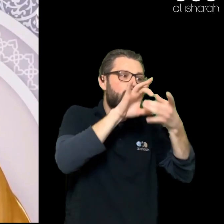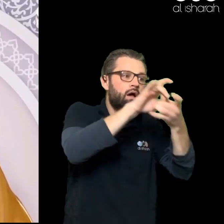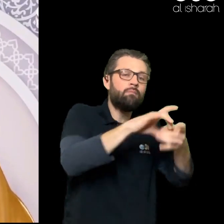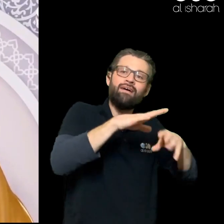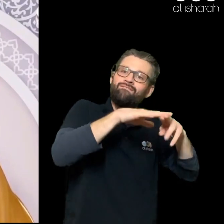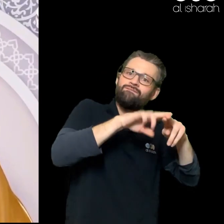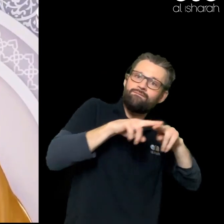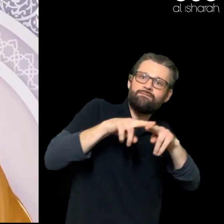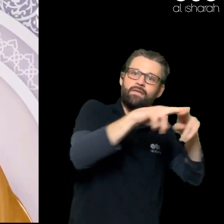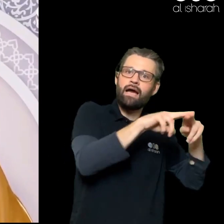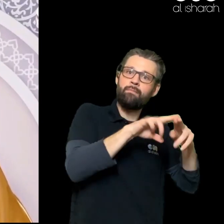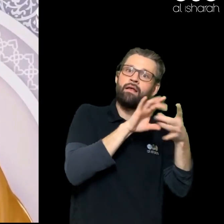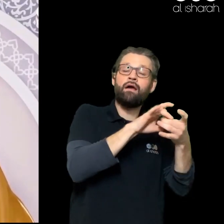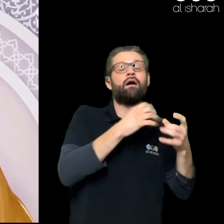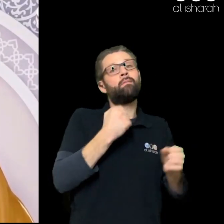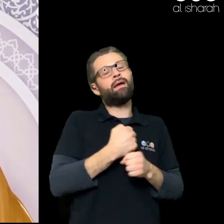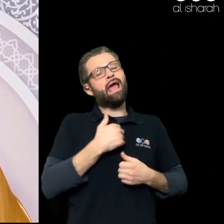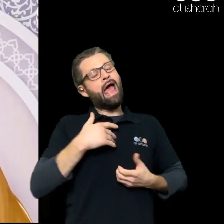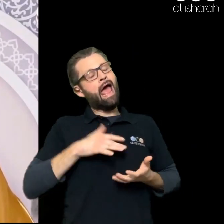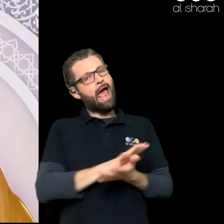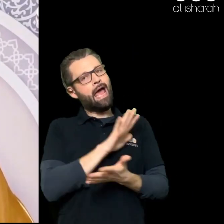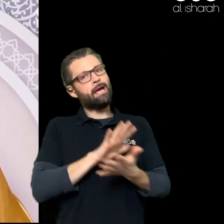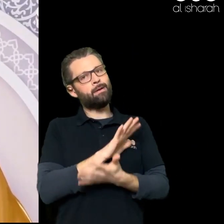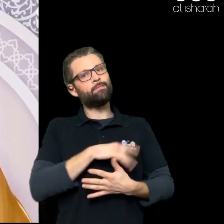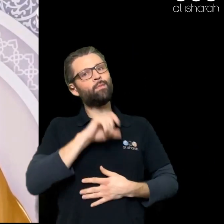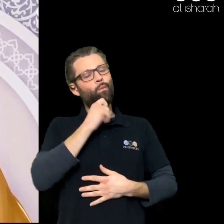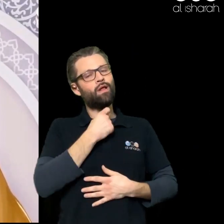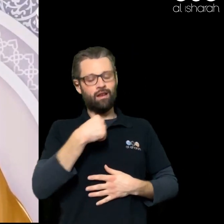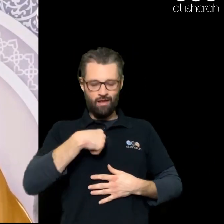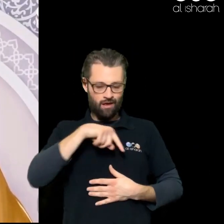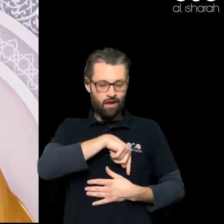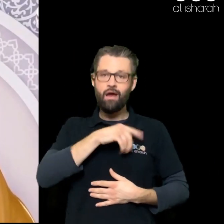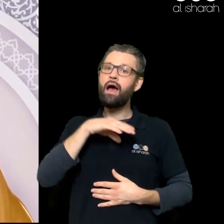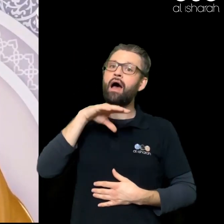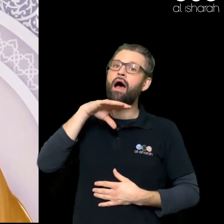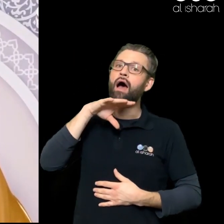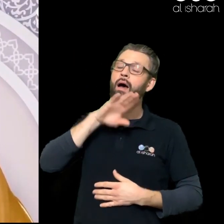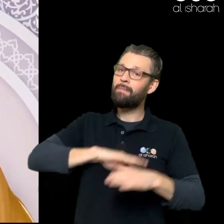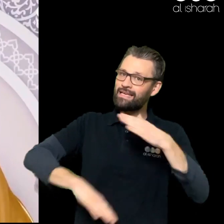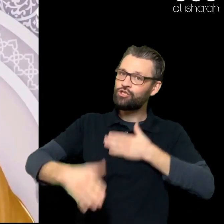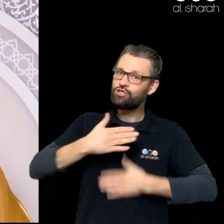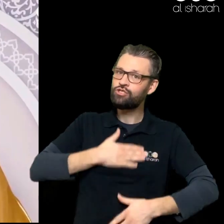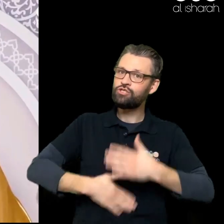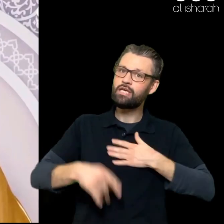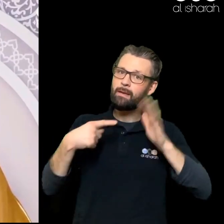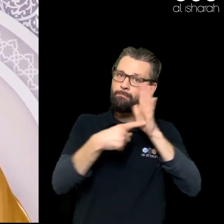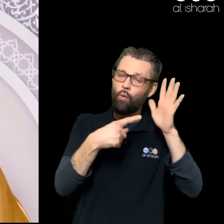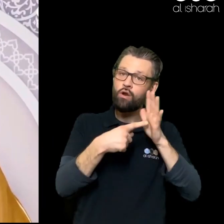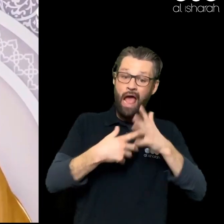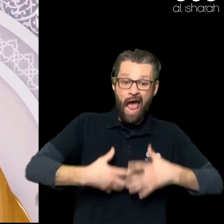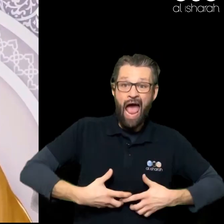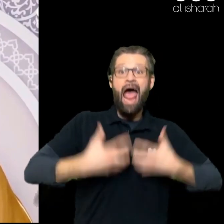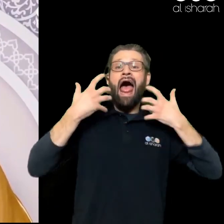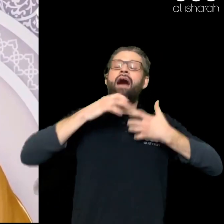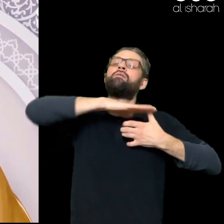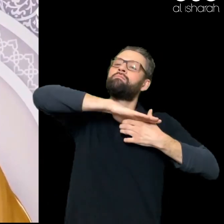Be Patient Don't Get Angry Control Your Temper All This Will Bring About A Lot Of Contentment And Remember Allah